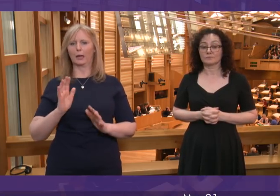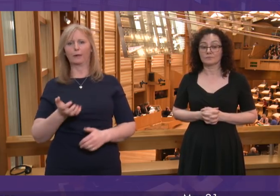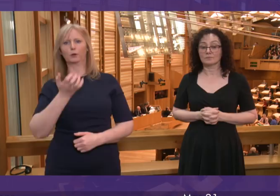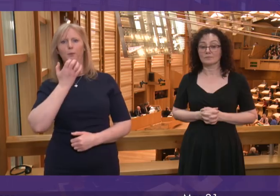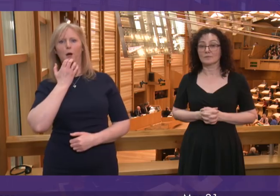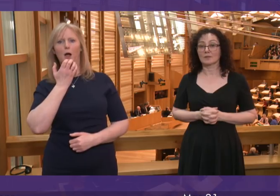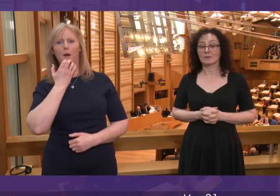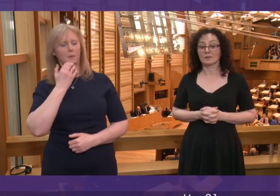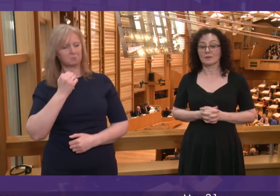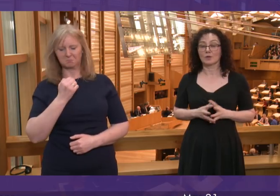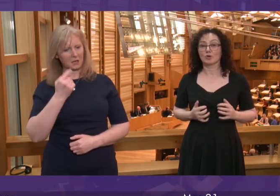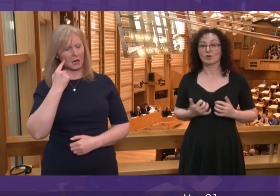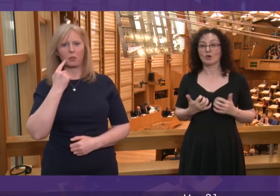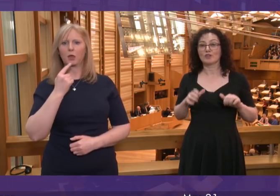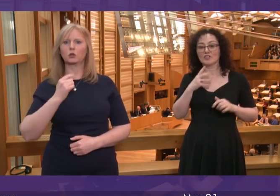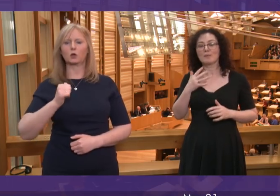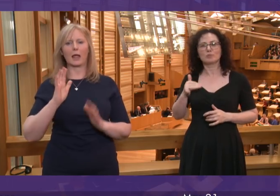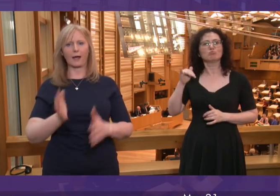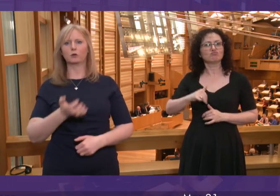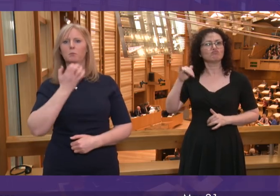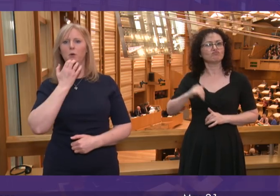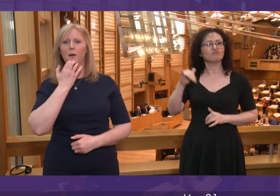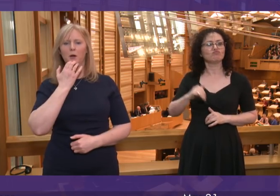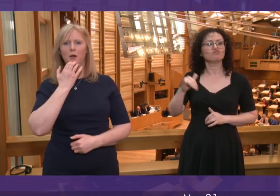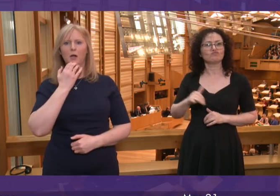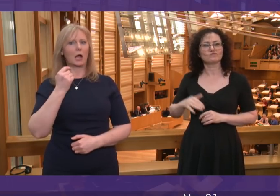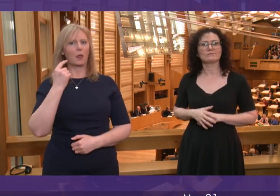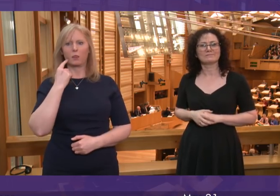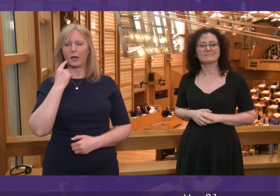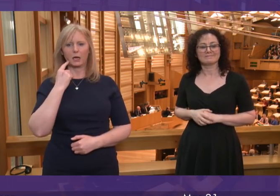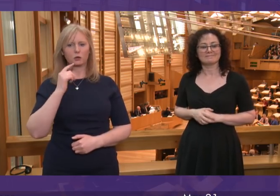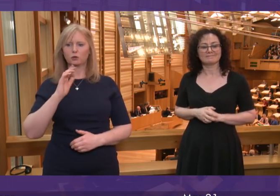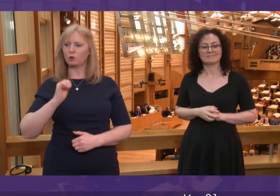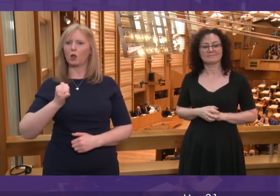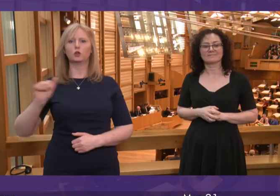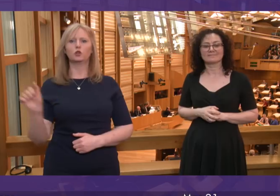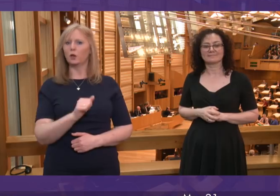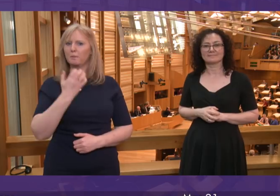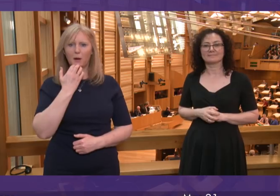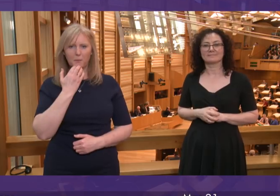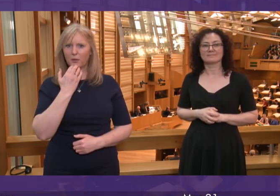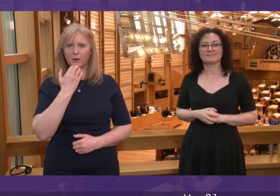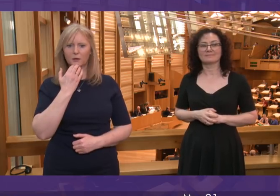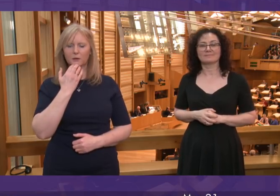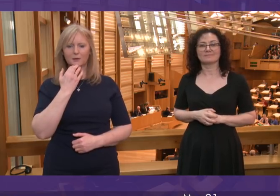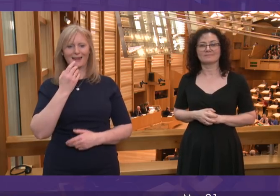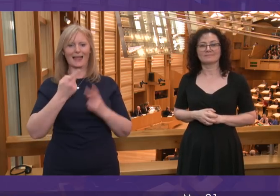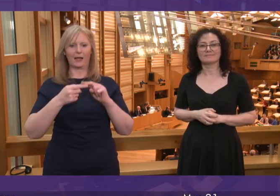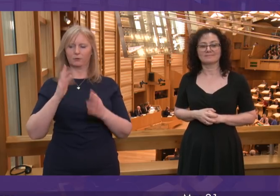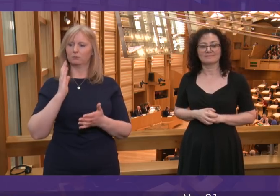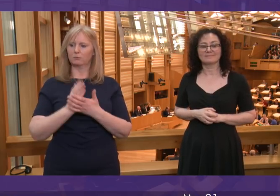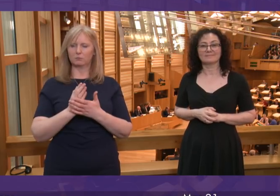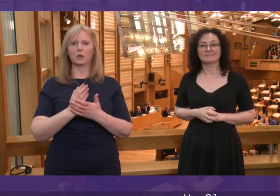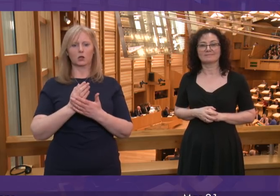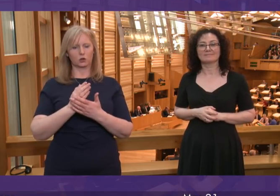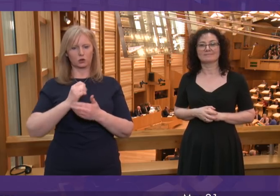with it. Well, I don't think Scotland has to put up with it, and I don't think Scotland should have to put up with it. If it comes to it, Scotland choosing independence is a much